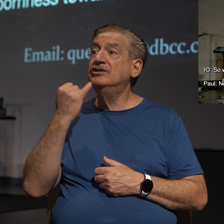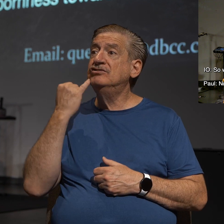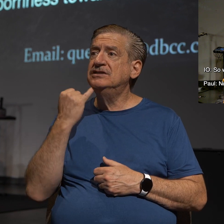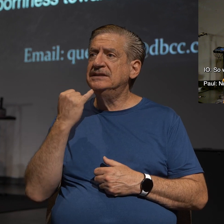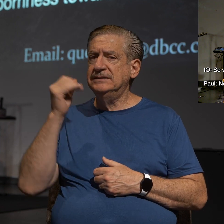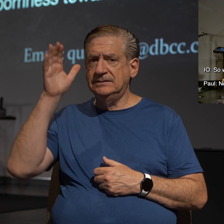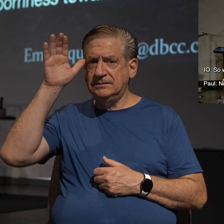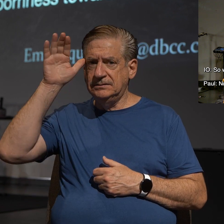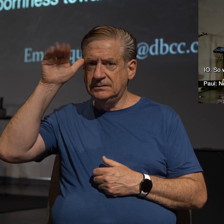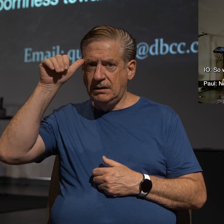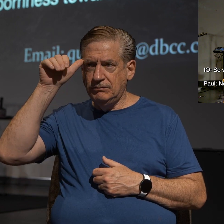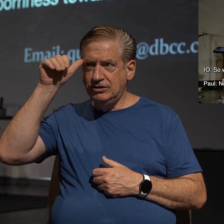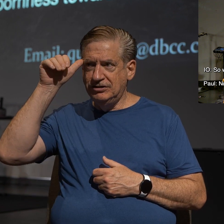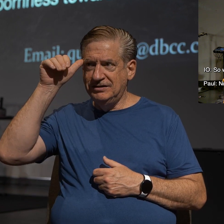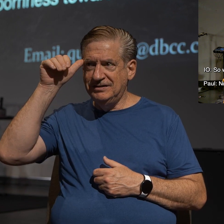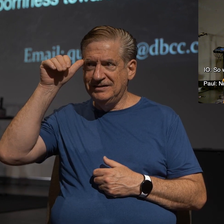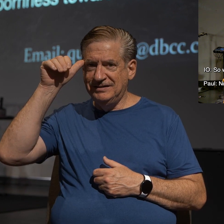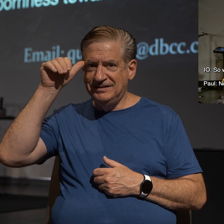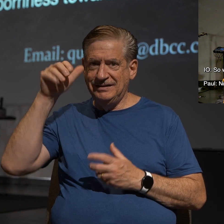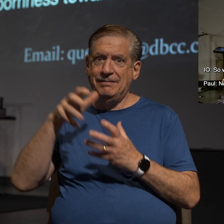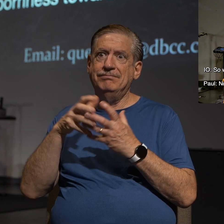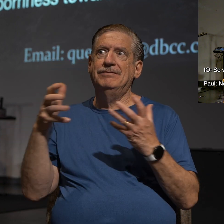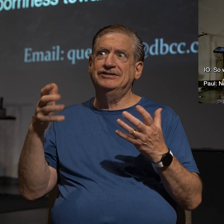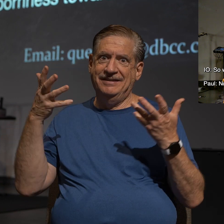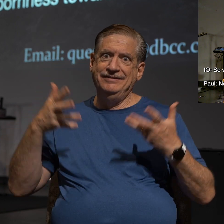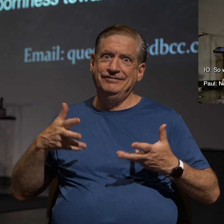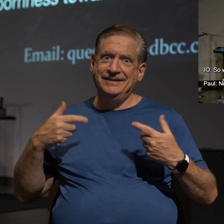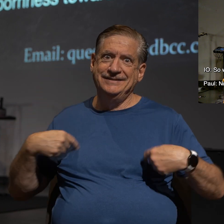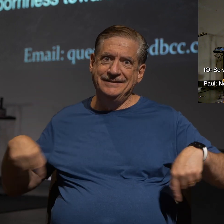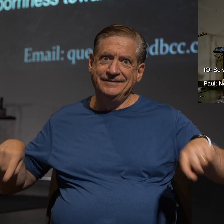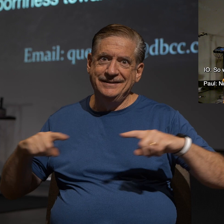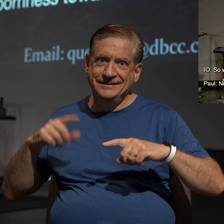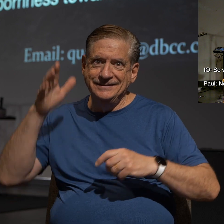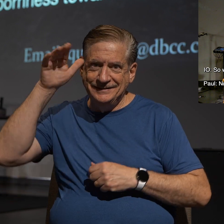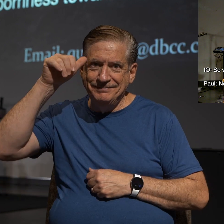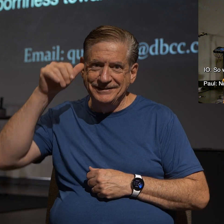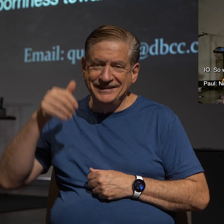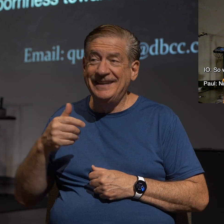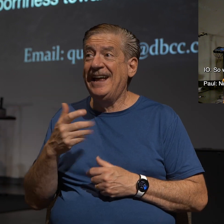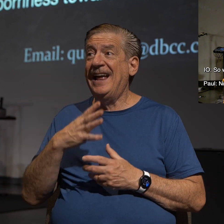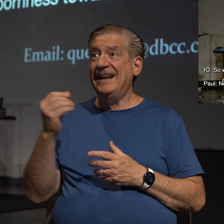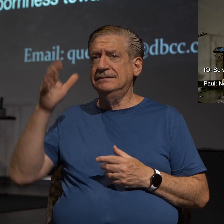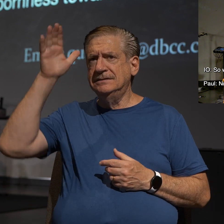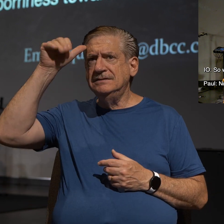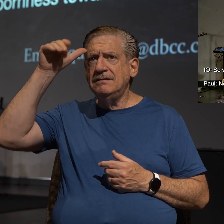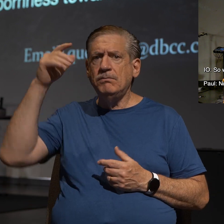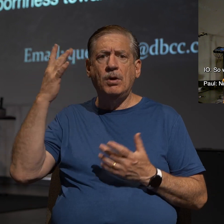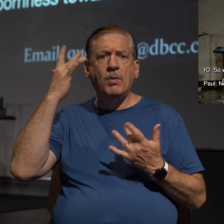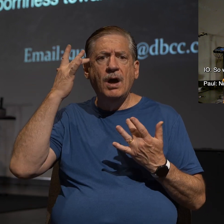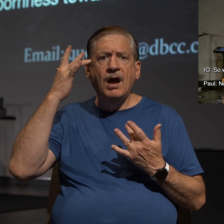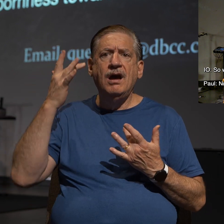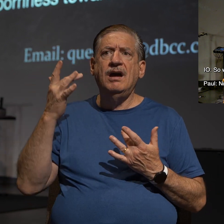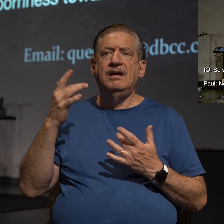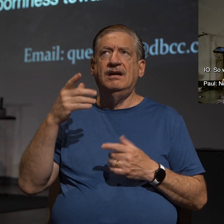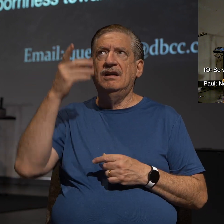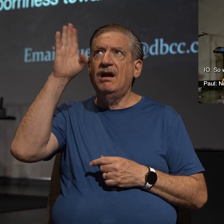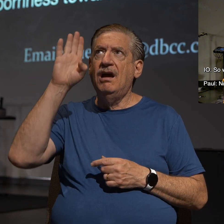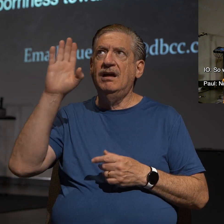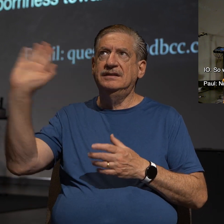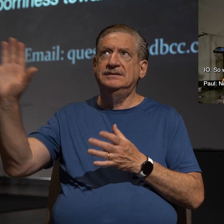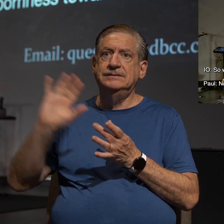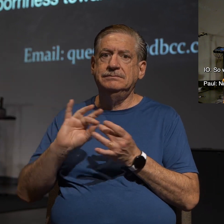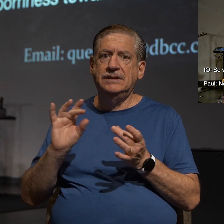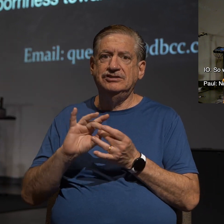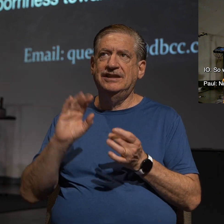is stubborn, much like the rest of us. And their stubbornness toward God, His message, and His